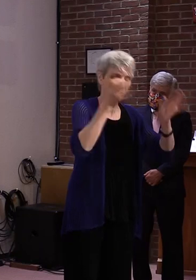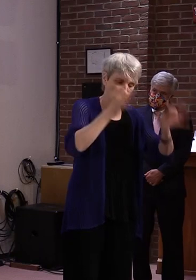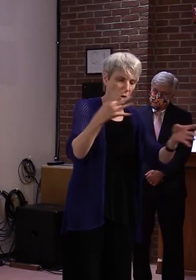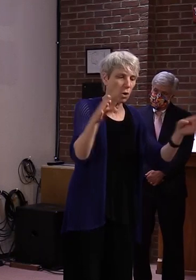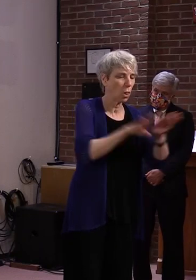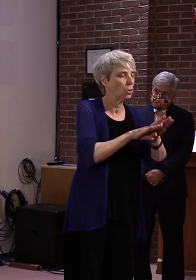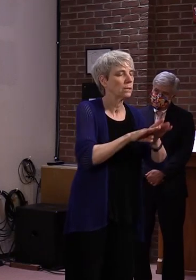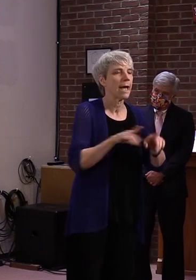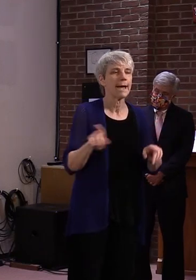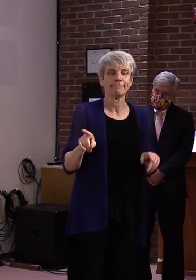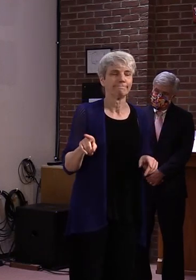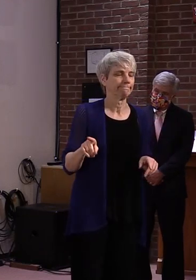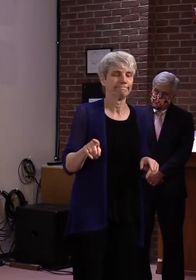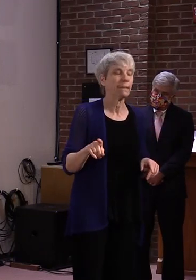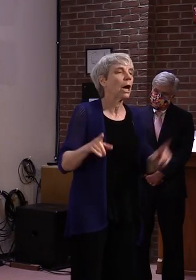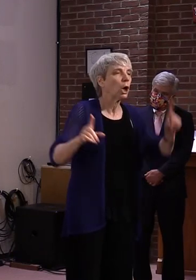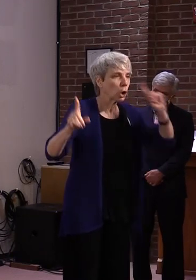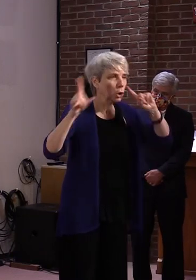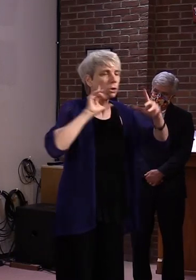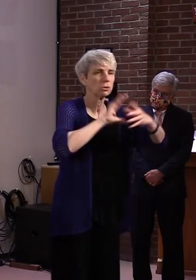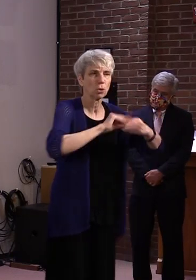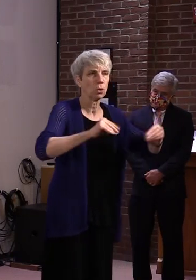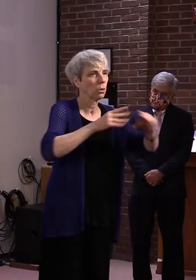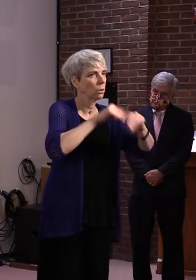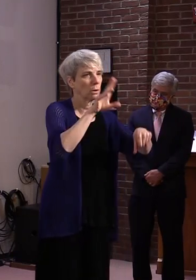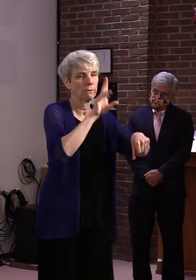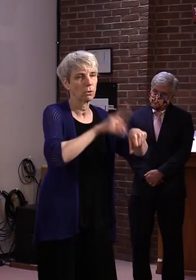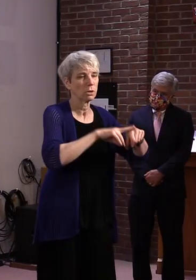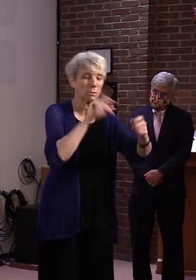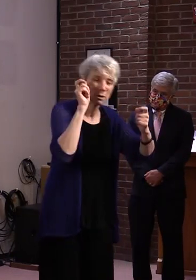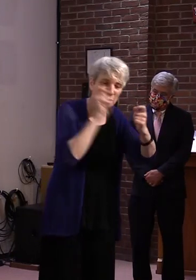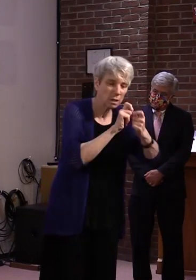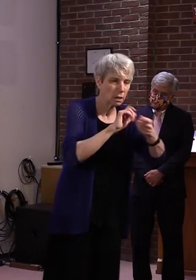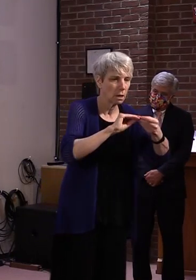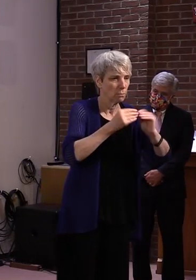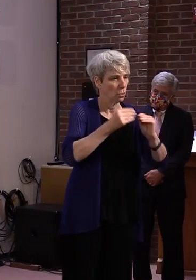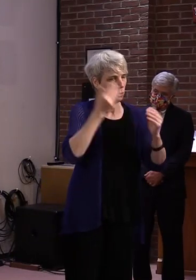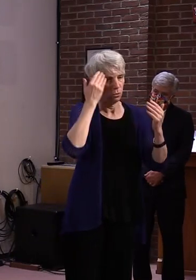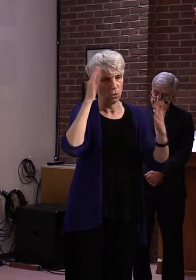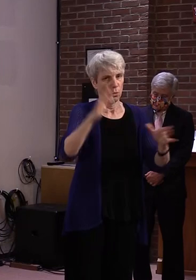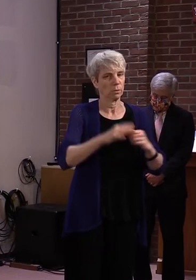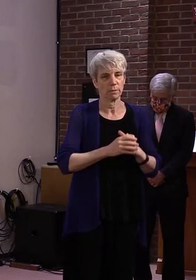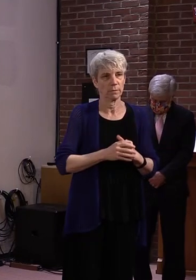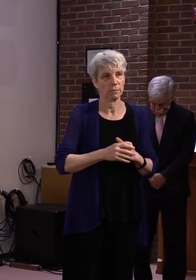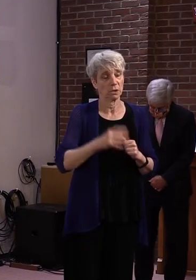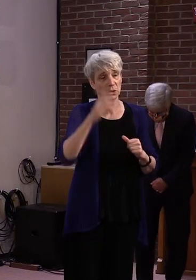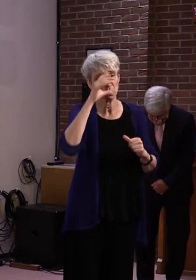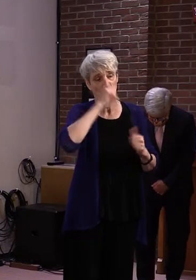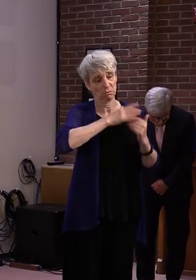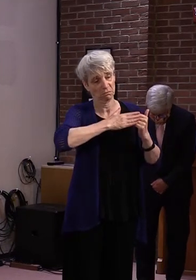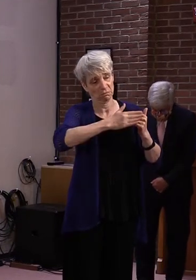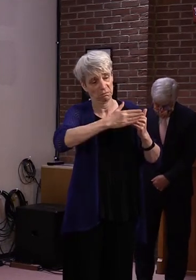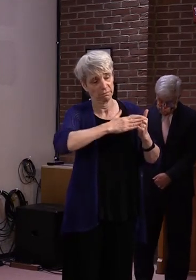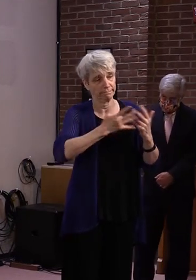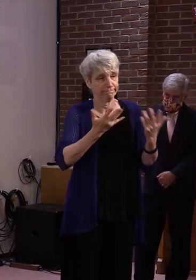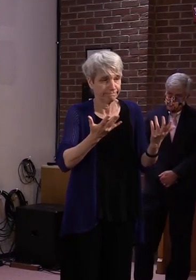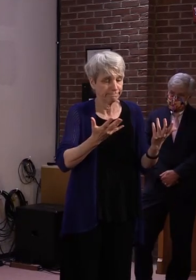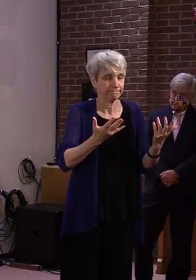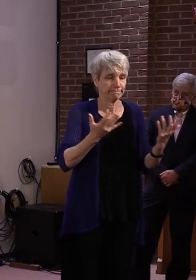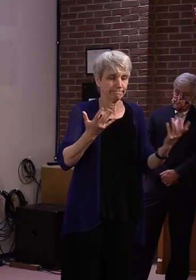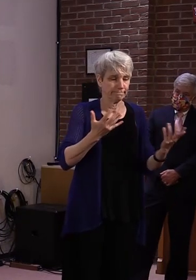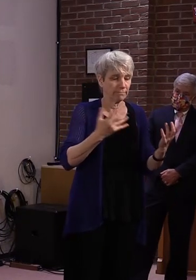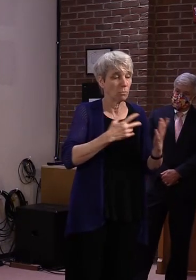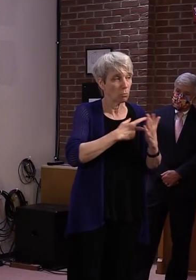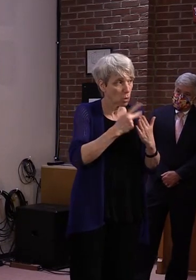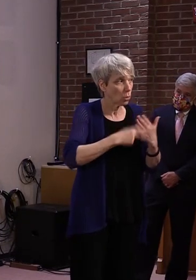only anecdotal. I just don't know. I think we'll we'll learn more as we as this this